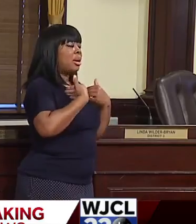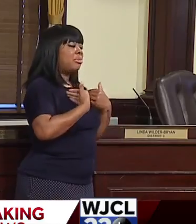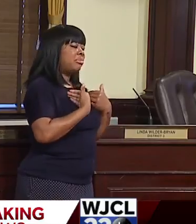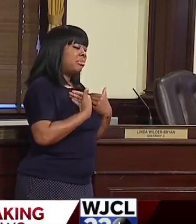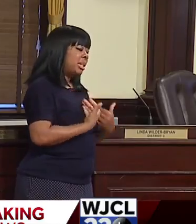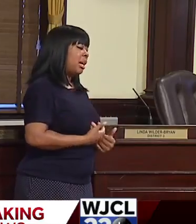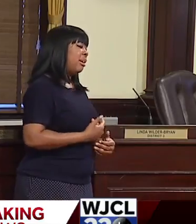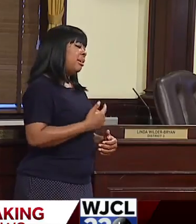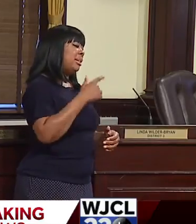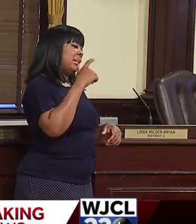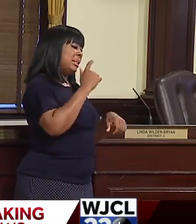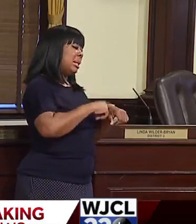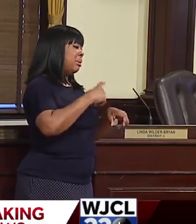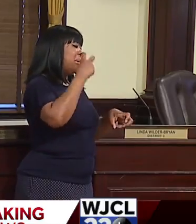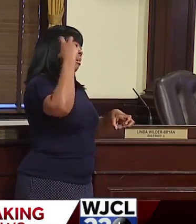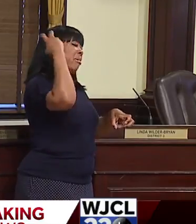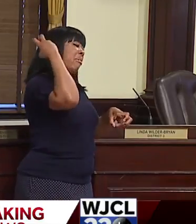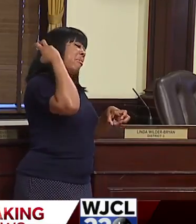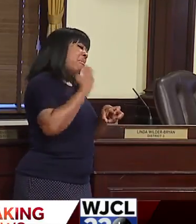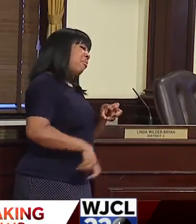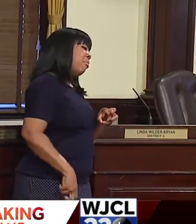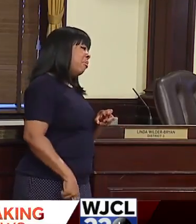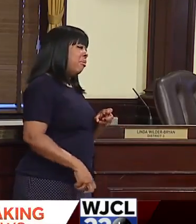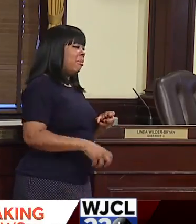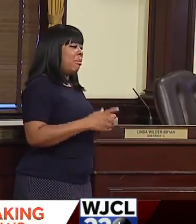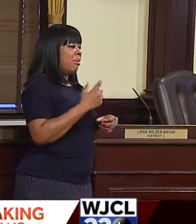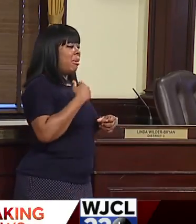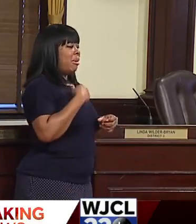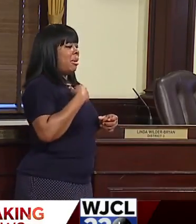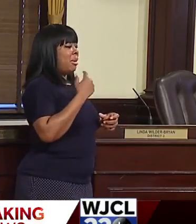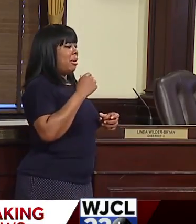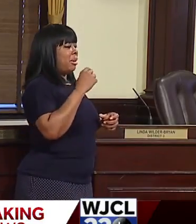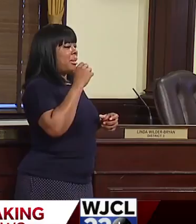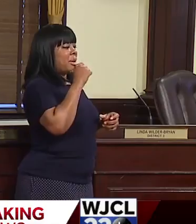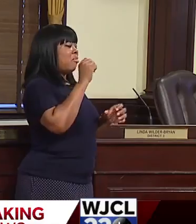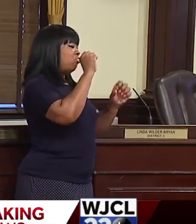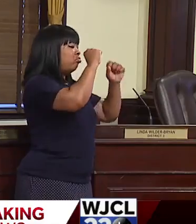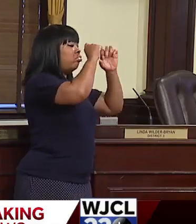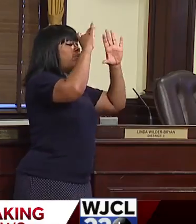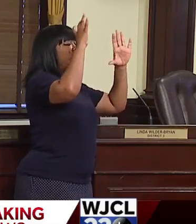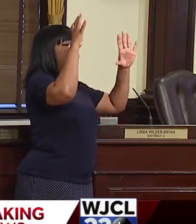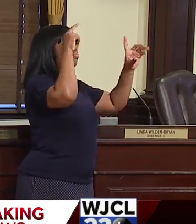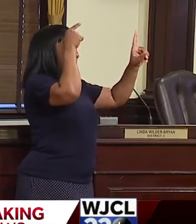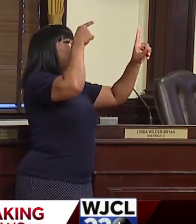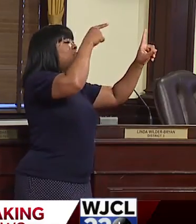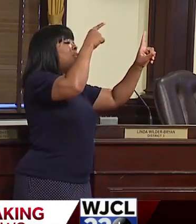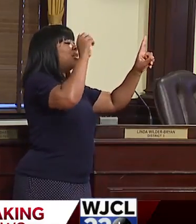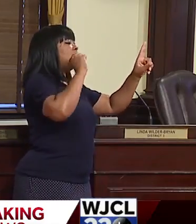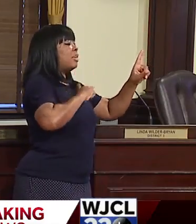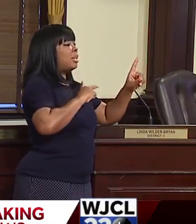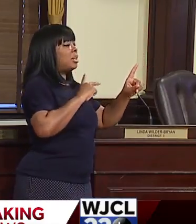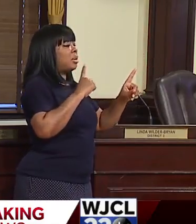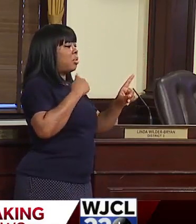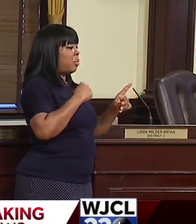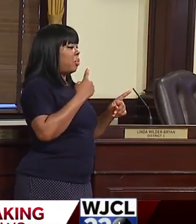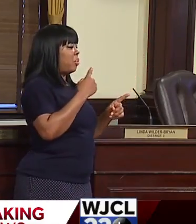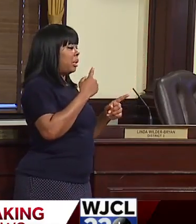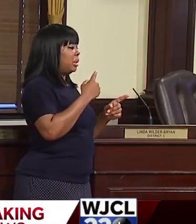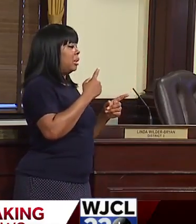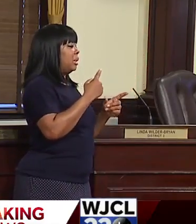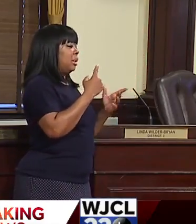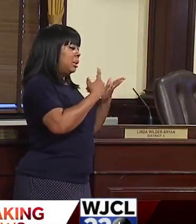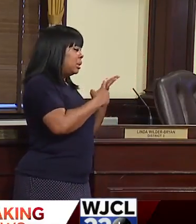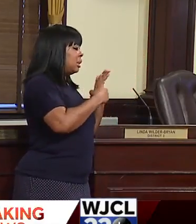difficult. I mean, I want to talk about big dreams and goals for the city of savannah and every day we're sitting here fighting about